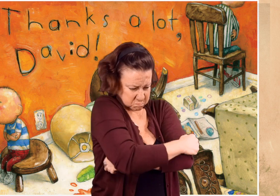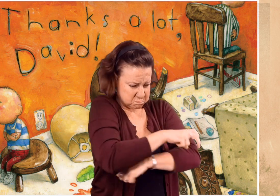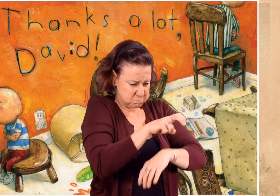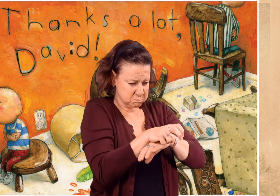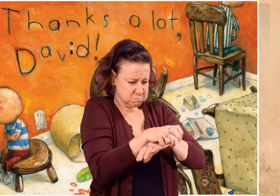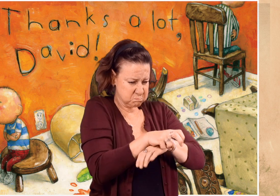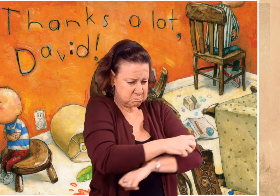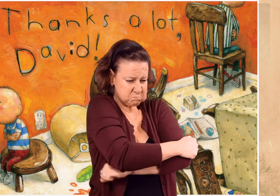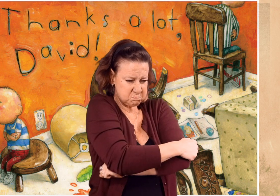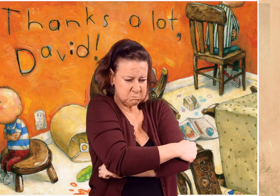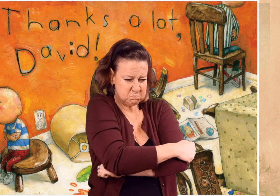and pouts.